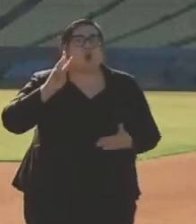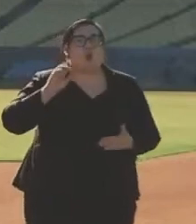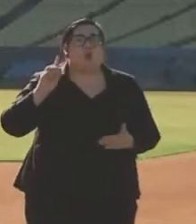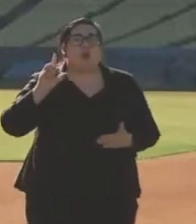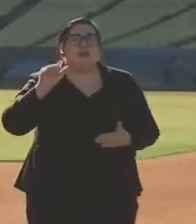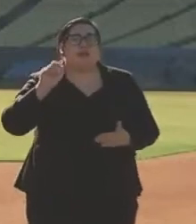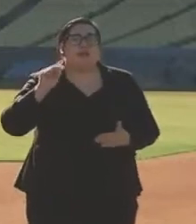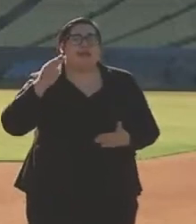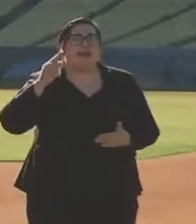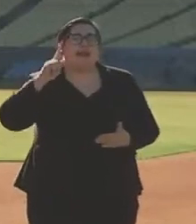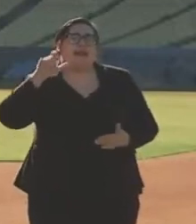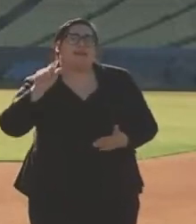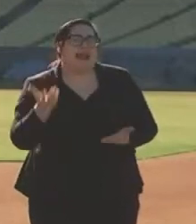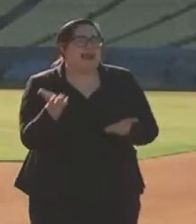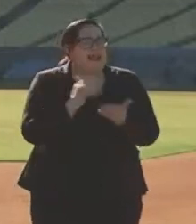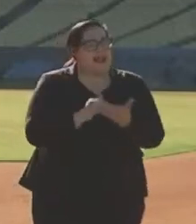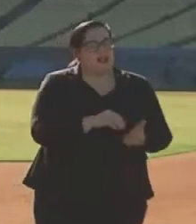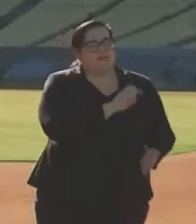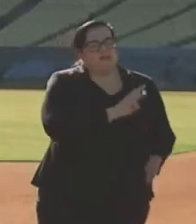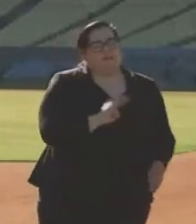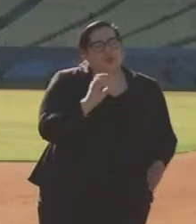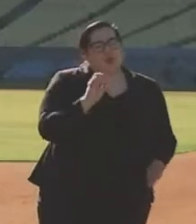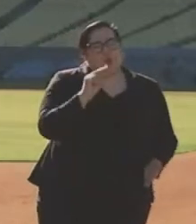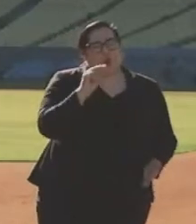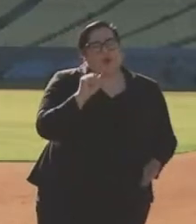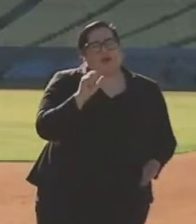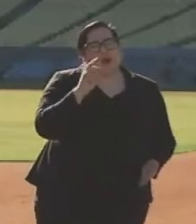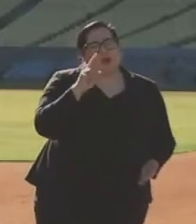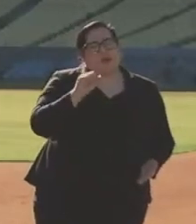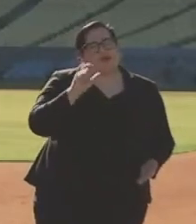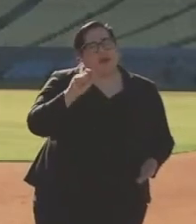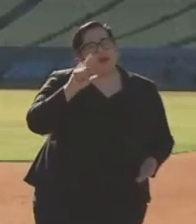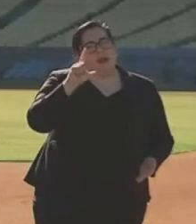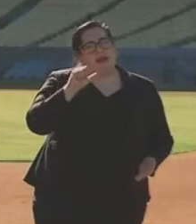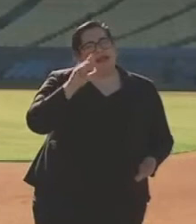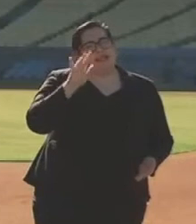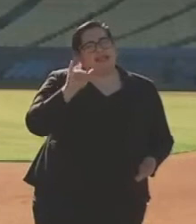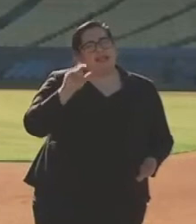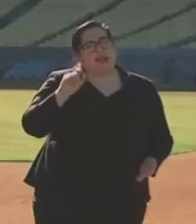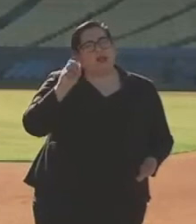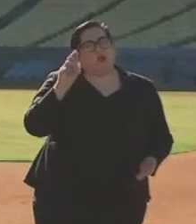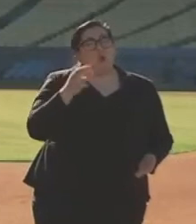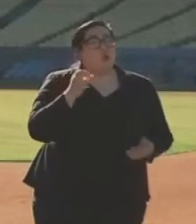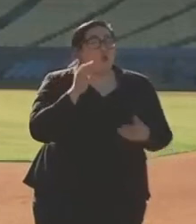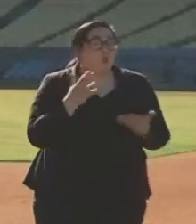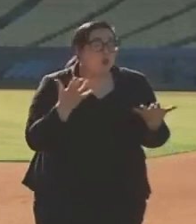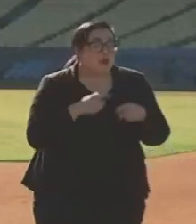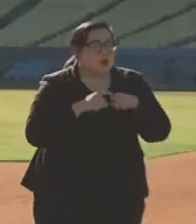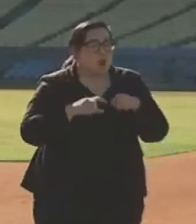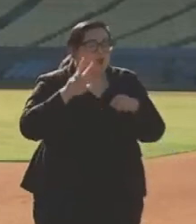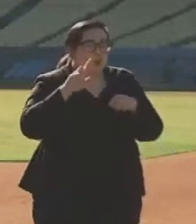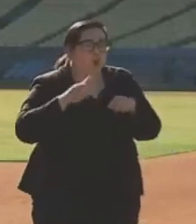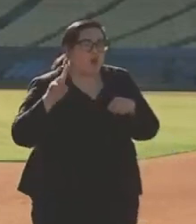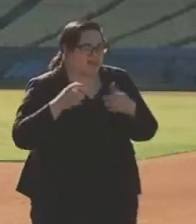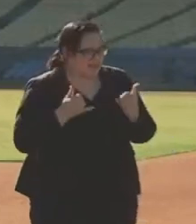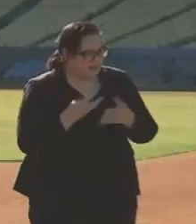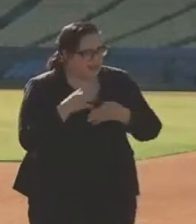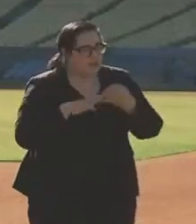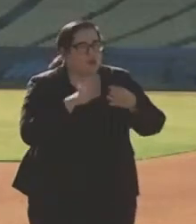.lacity.org slash testing. Or by calling 311, you can still schedule a test while we're addressing vaccination.